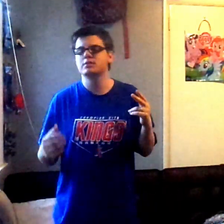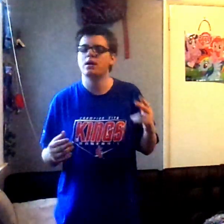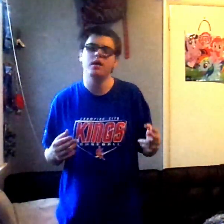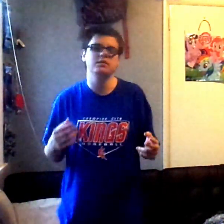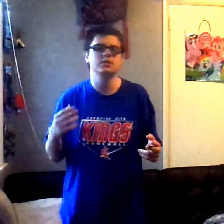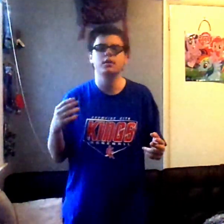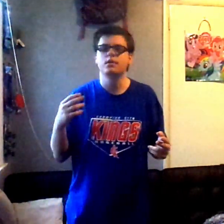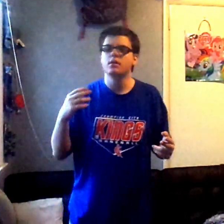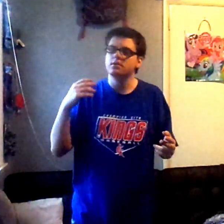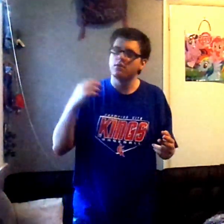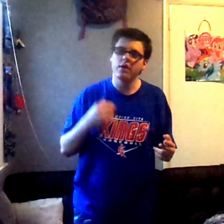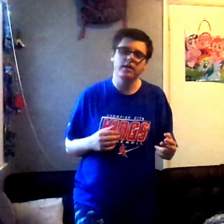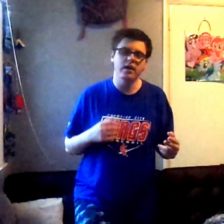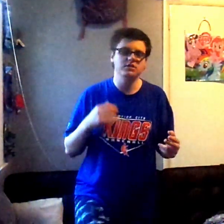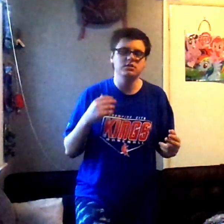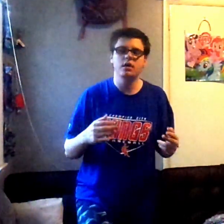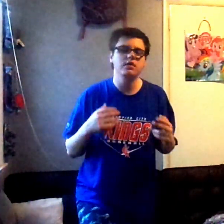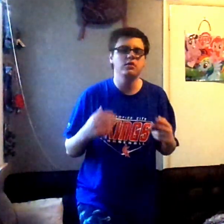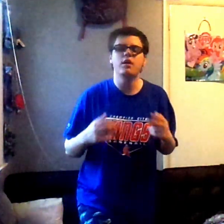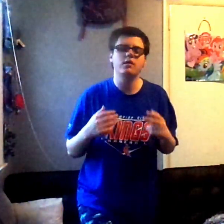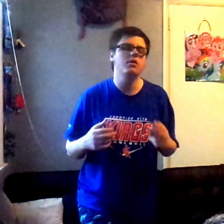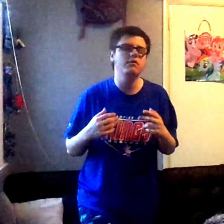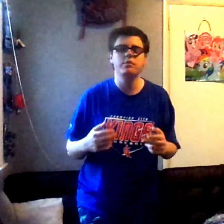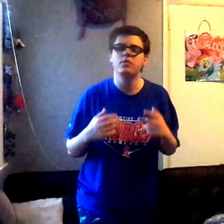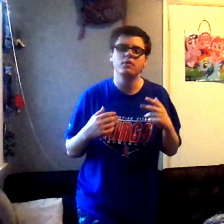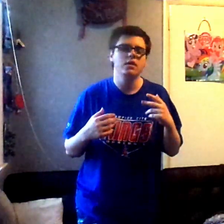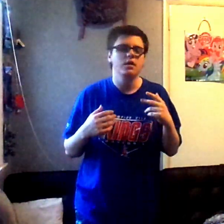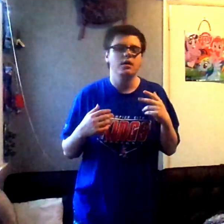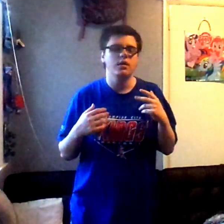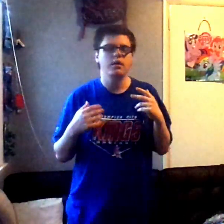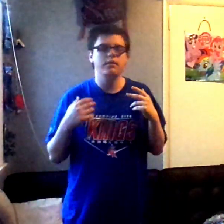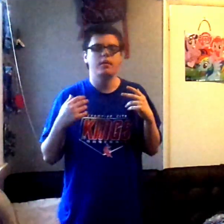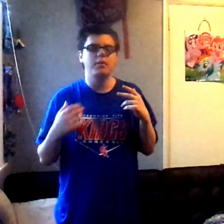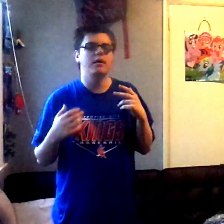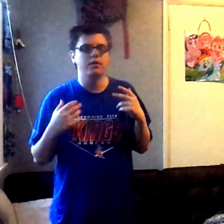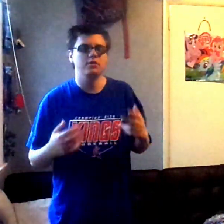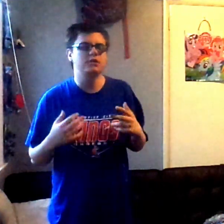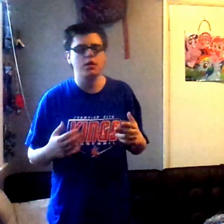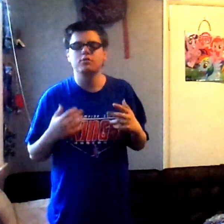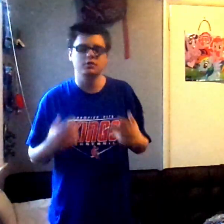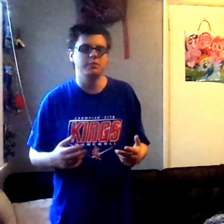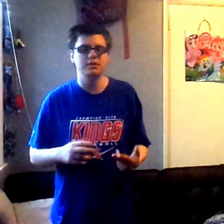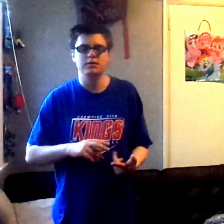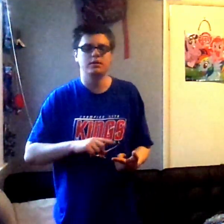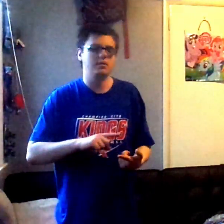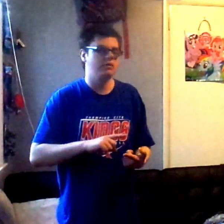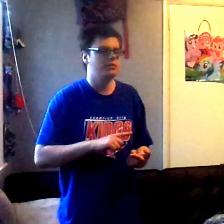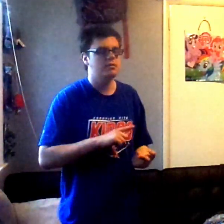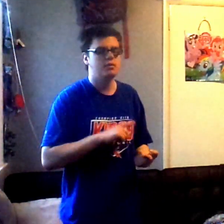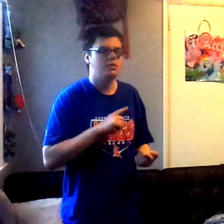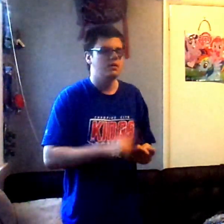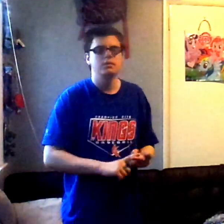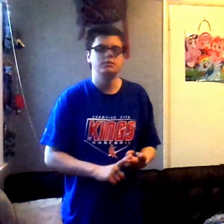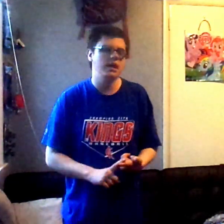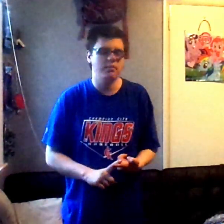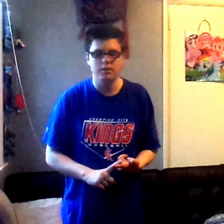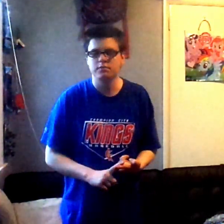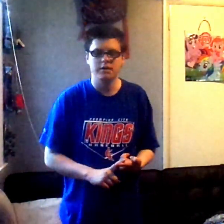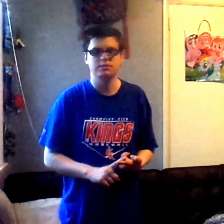honestly, the way they actually done the new iCarly reboot I mean, there's characters missing like Sam is missing,